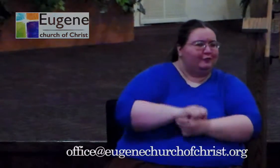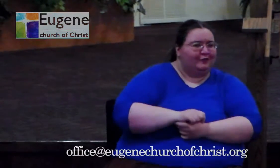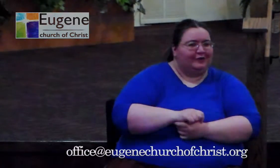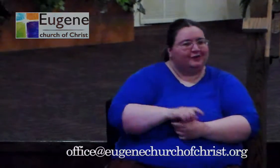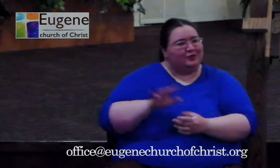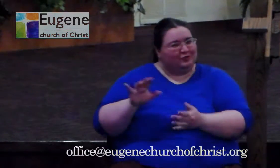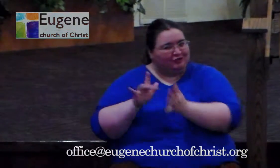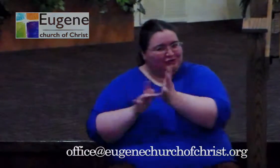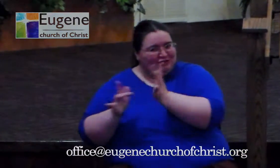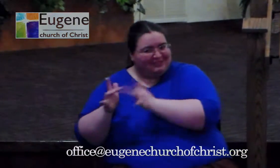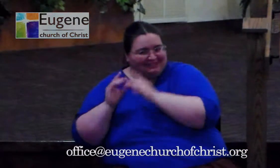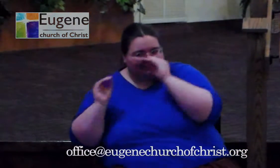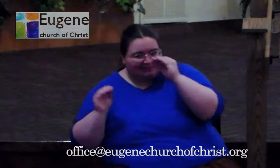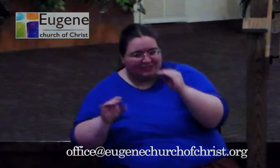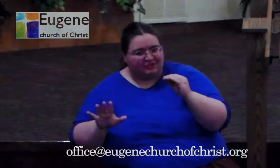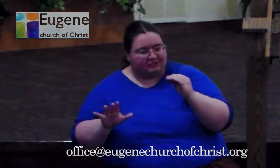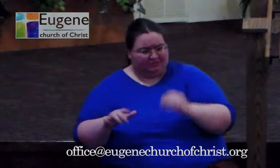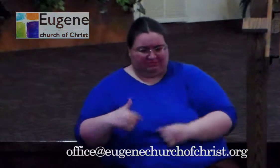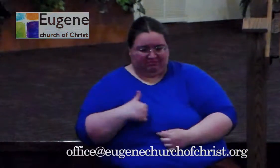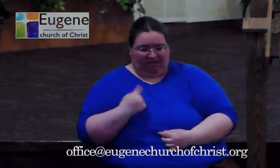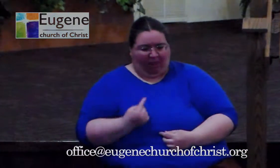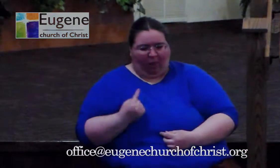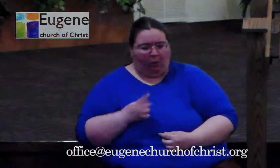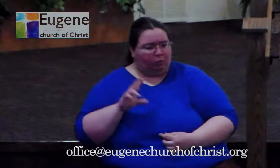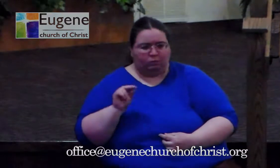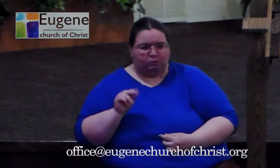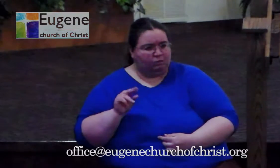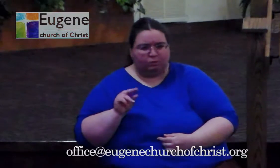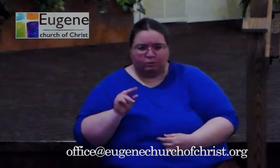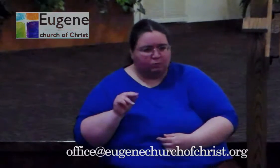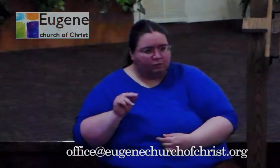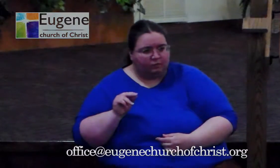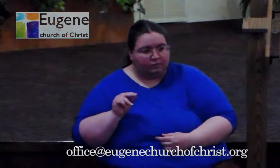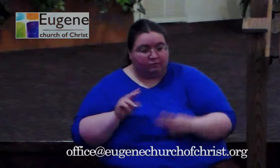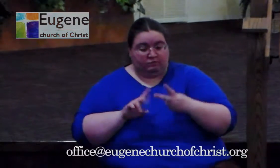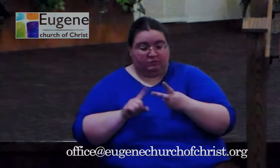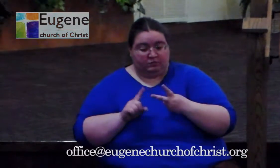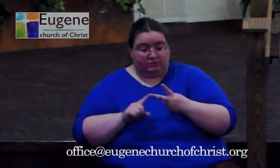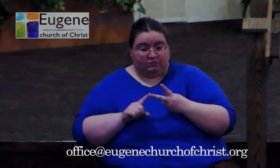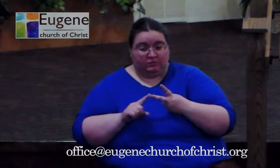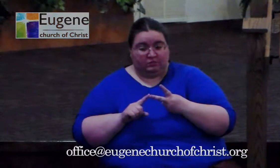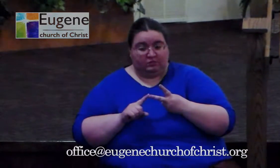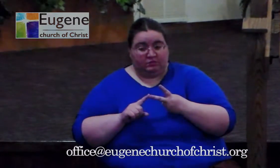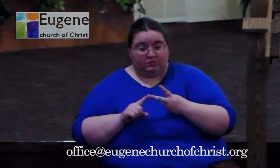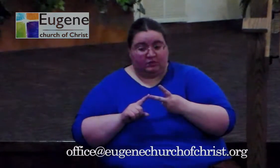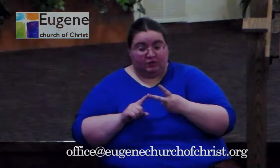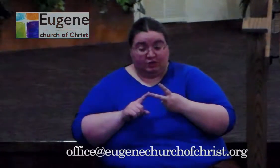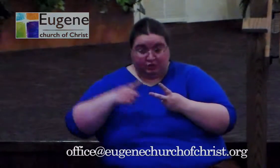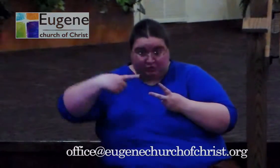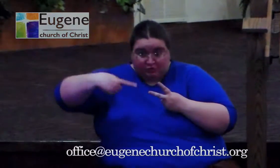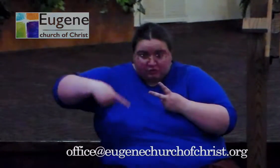one, I'm not going to do this by myself. And two, you're going to be active in this in some way.